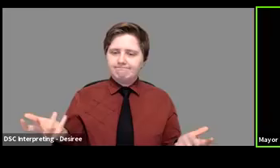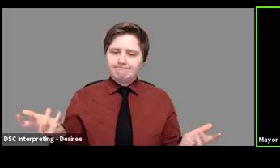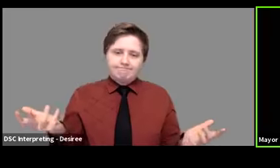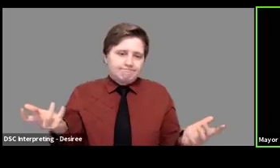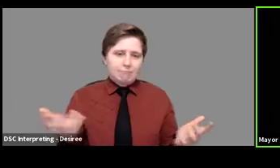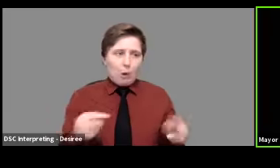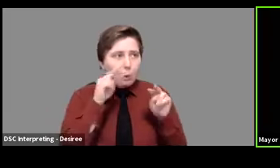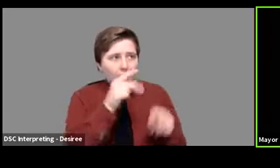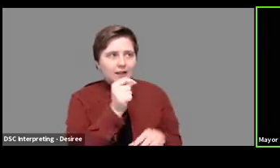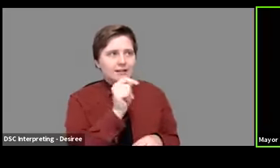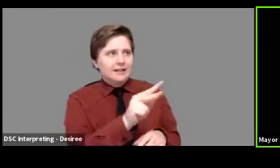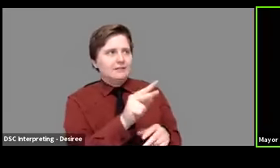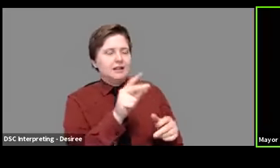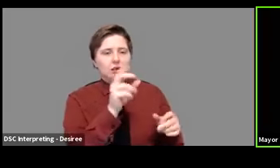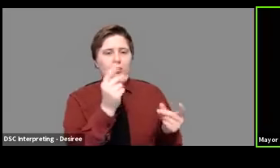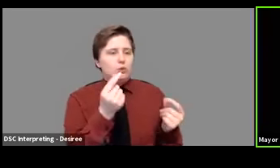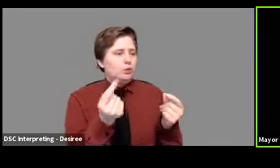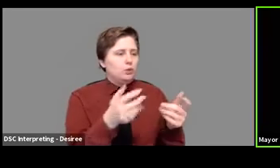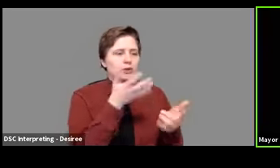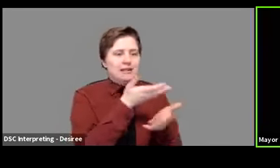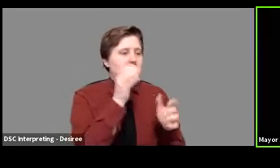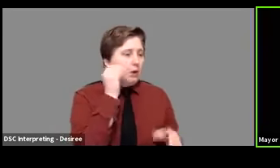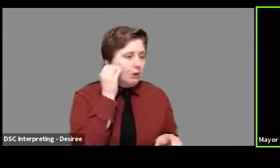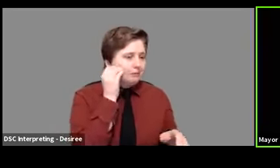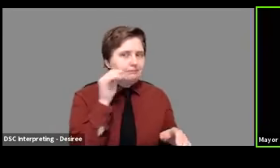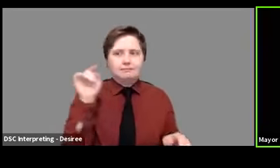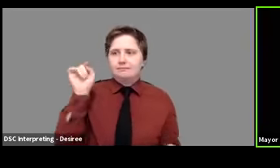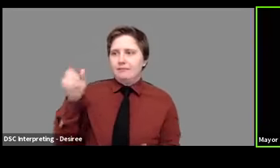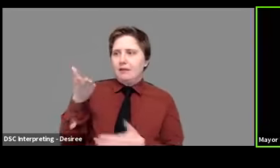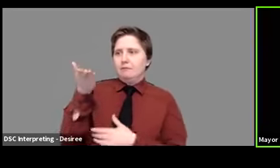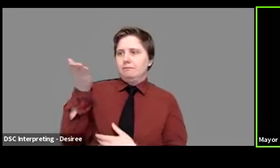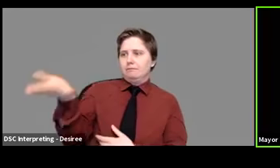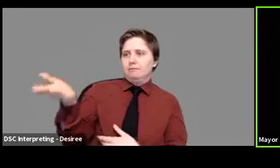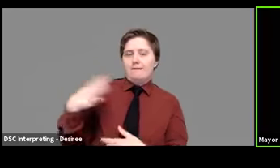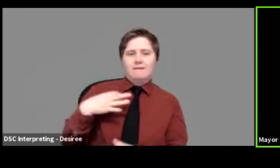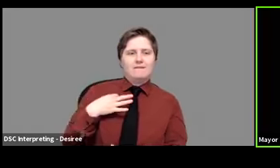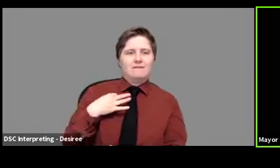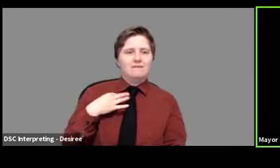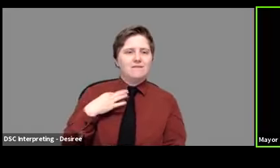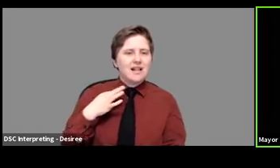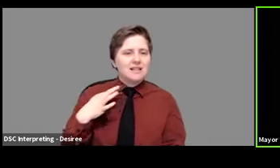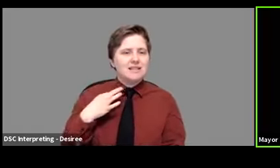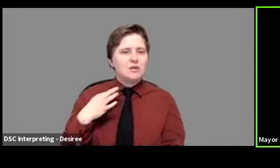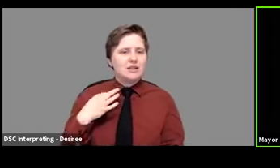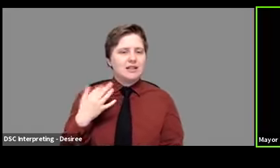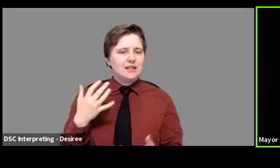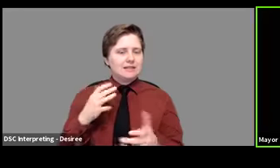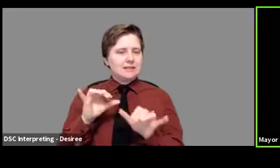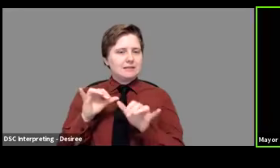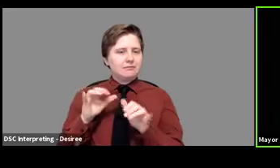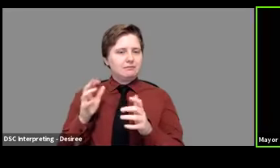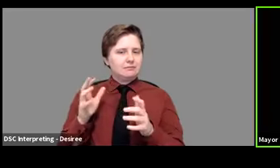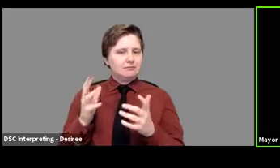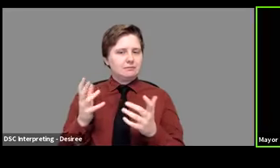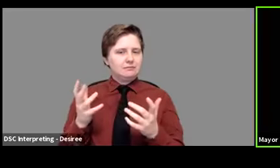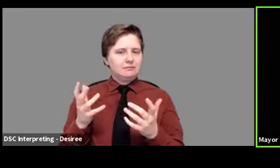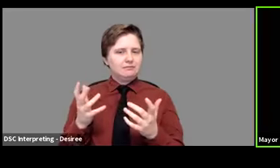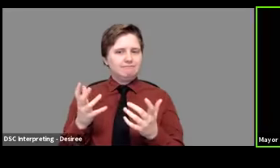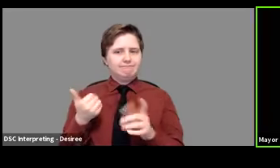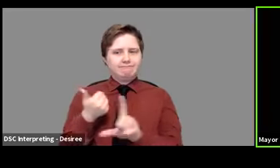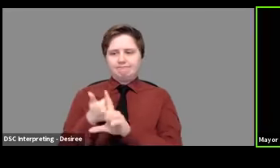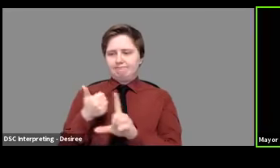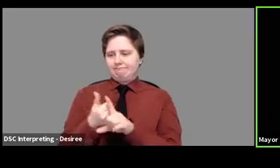you know, watching TV, they were out there, uh, volunteering, uh, to put